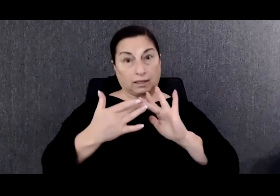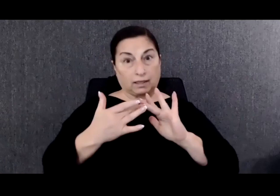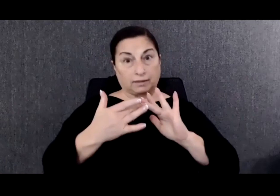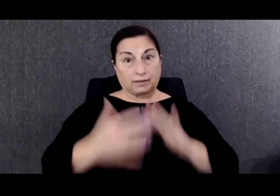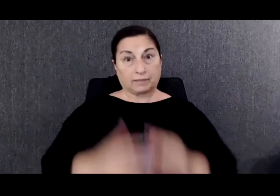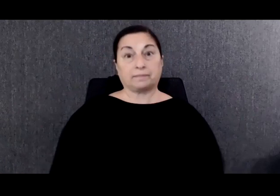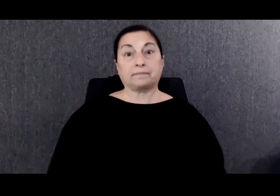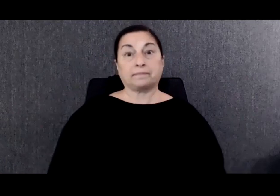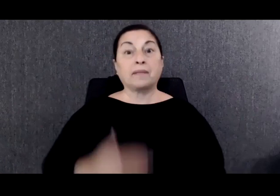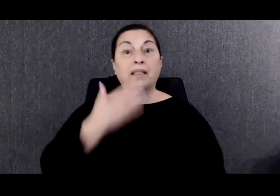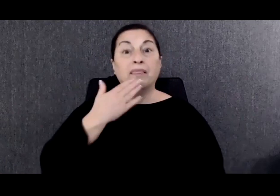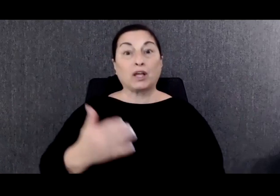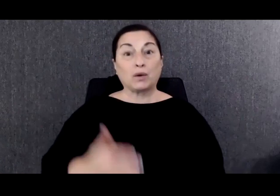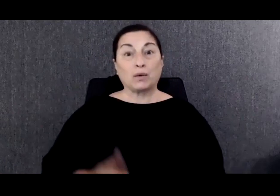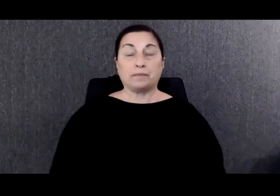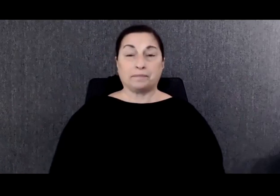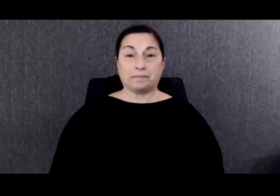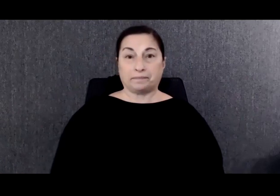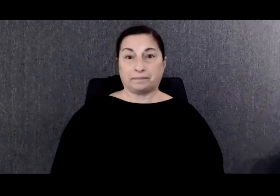Thank you. you. Thank